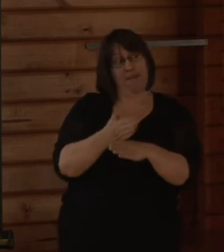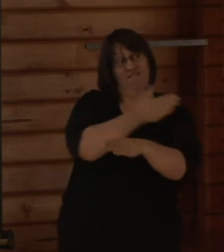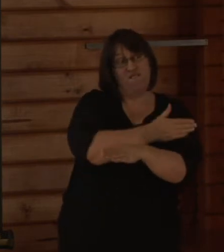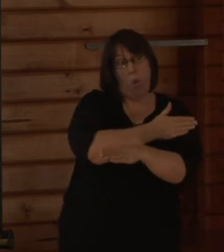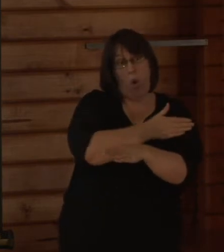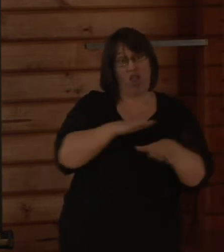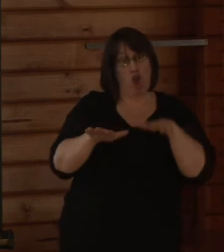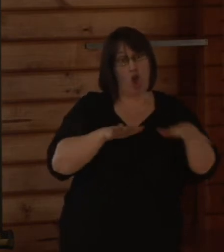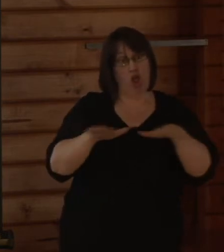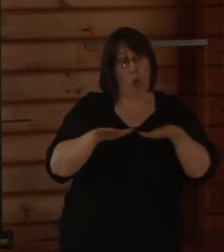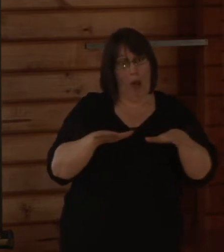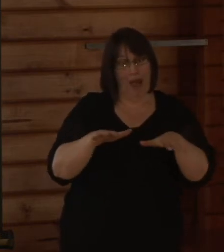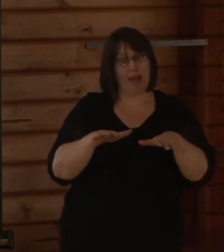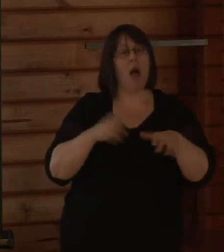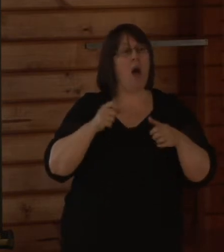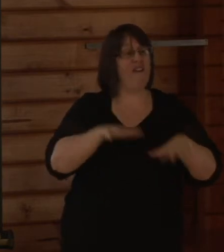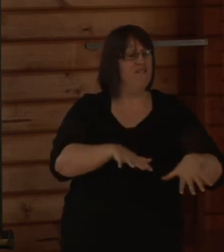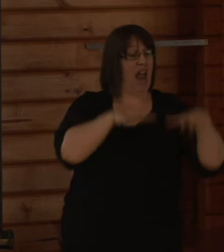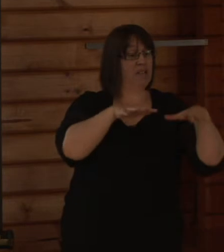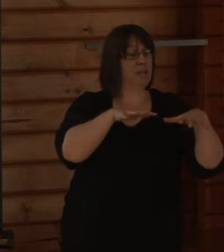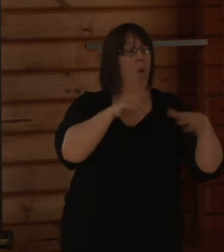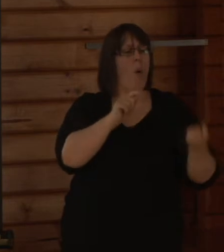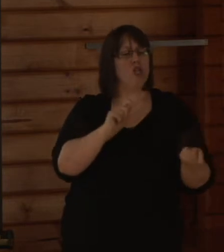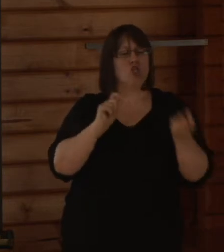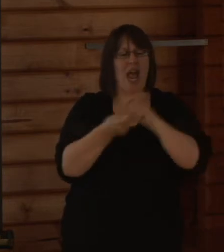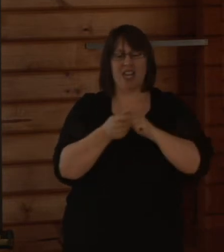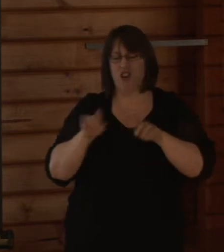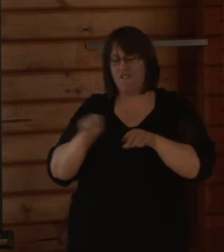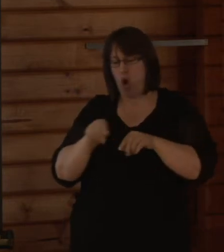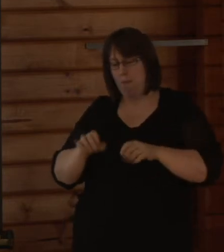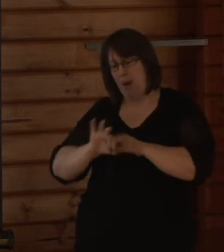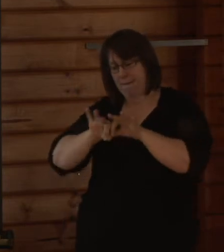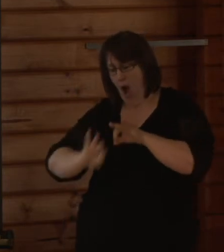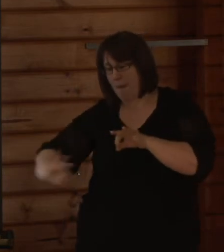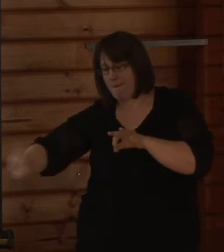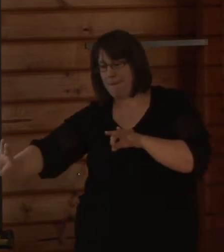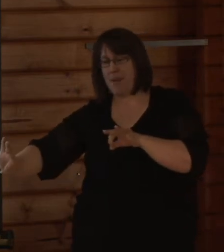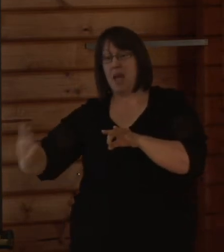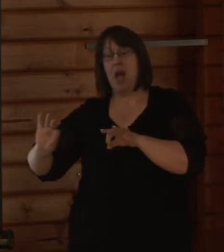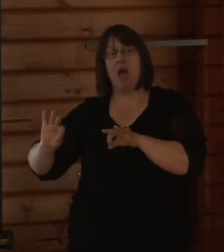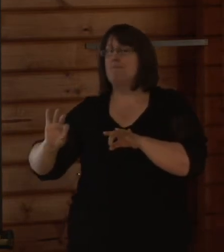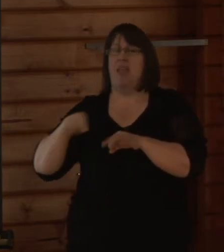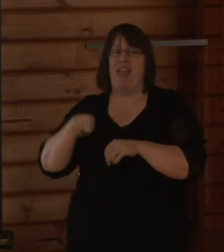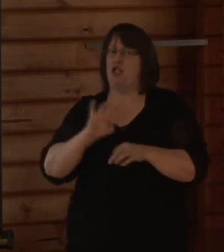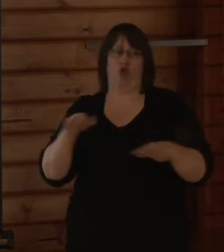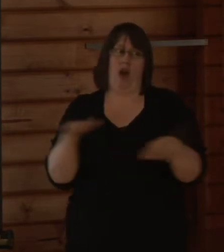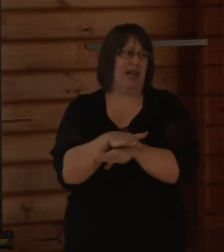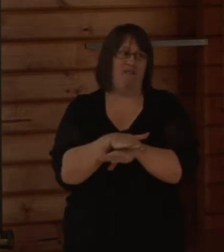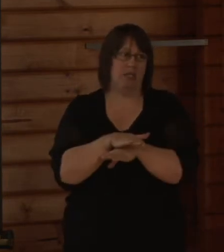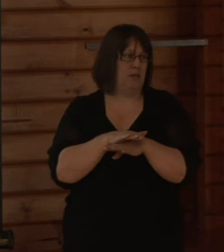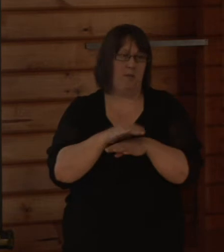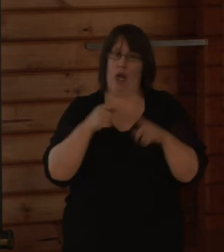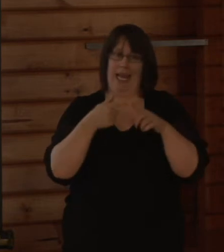sequence or increases in flooding due to changes in off-site drainage due to the earthquake are not covered by the Earthquake Commission.